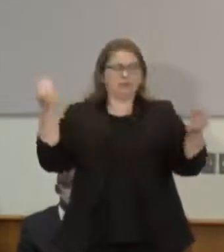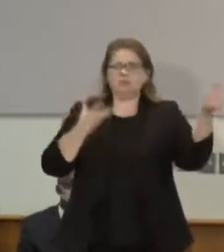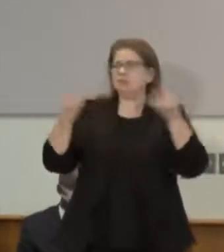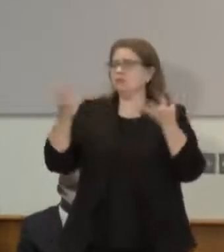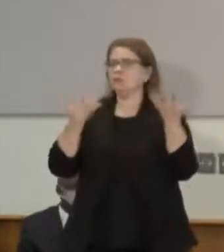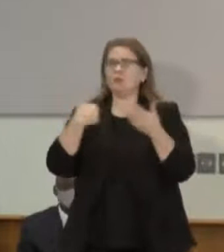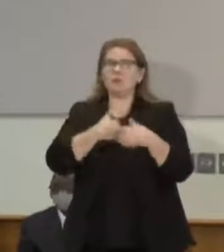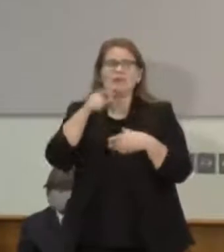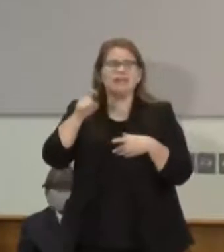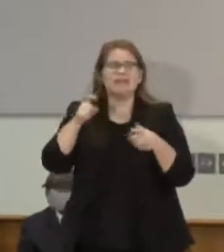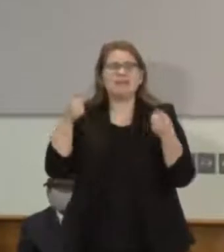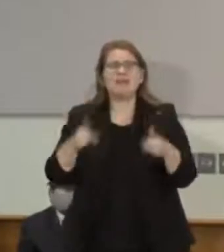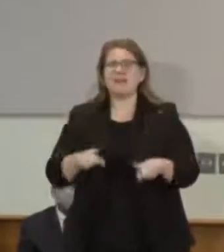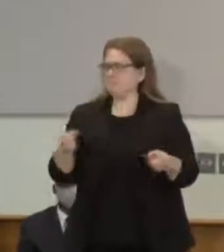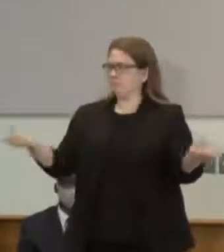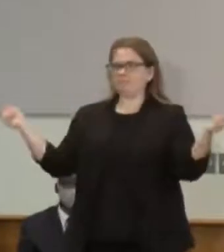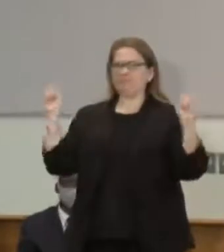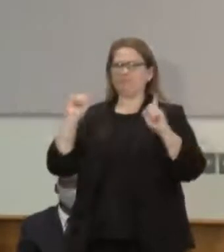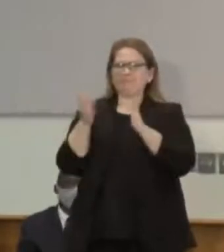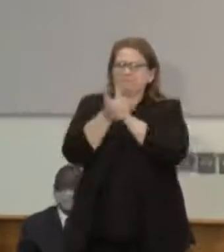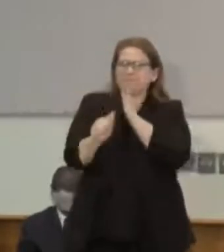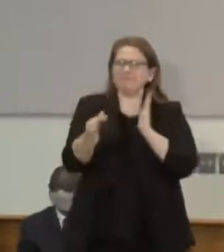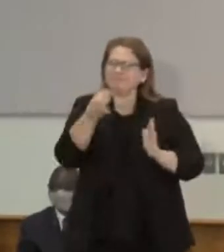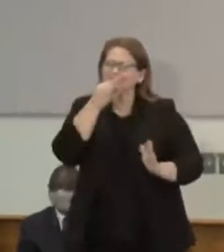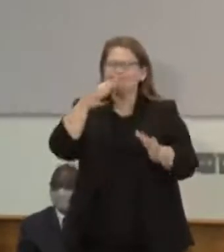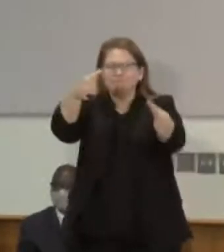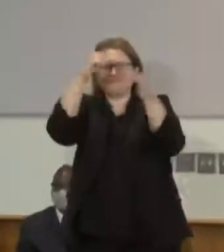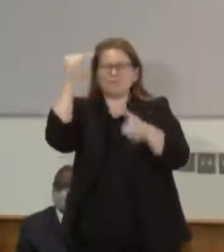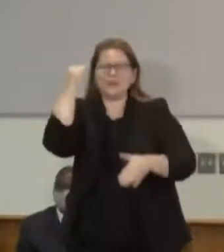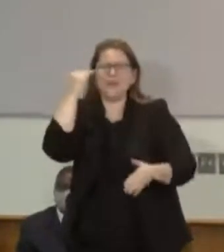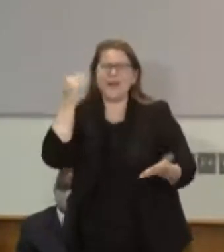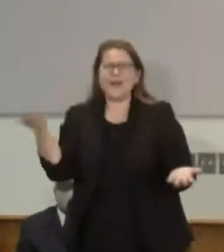coming from the community and with that I would open it up for questions.